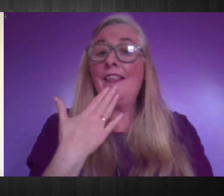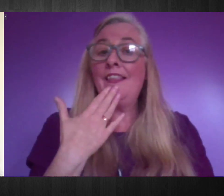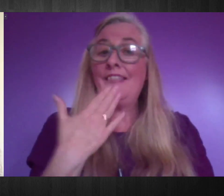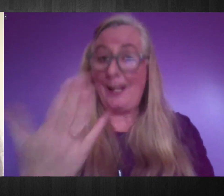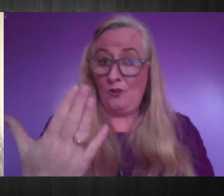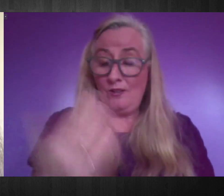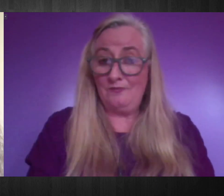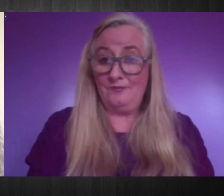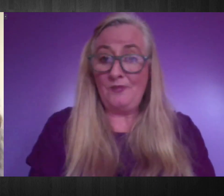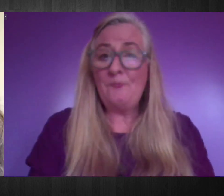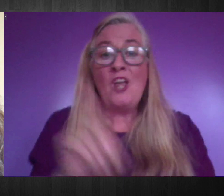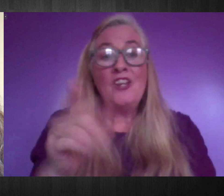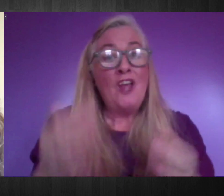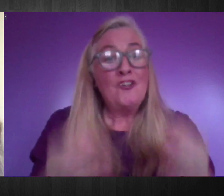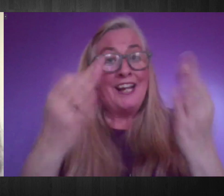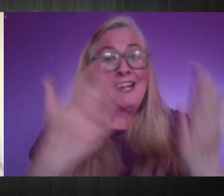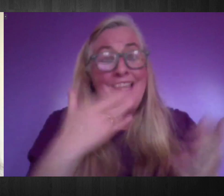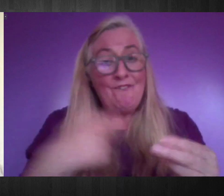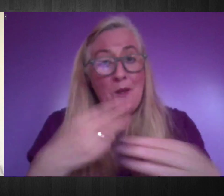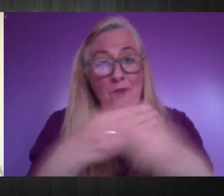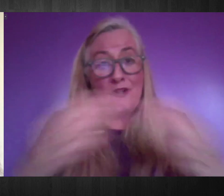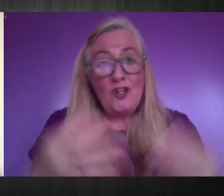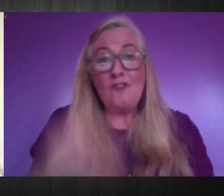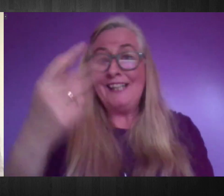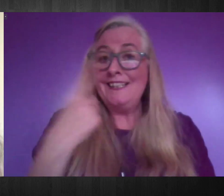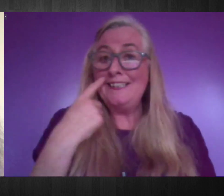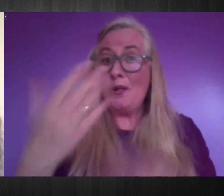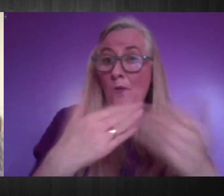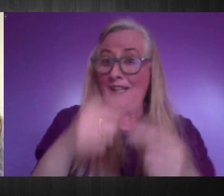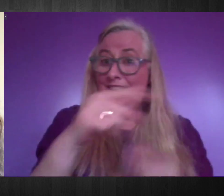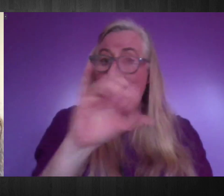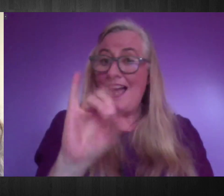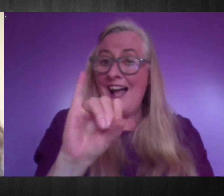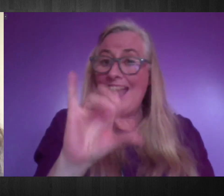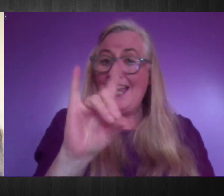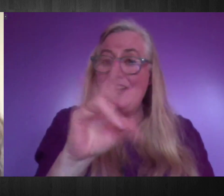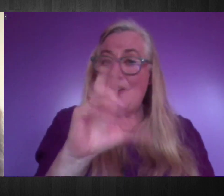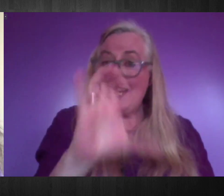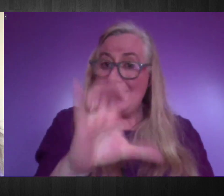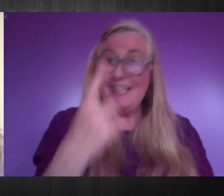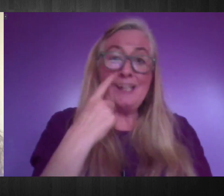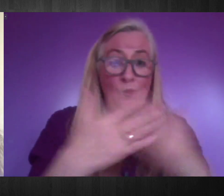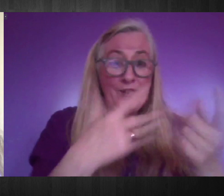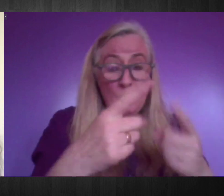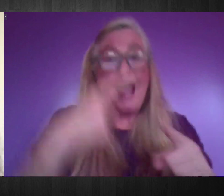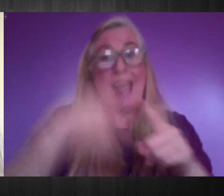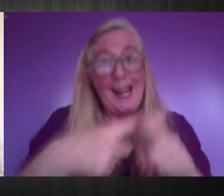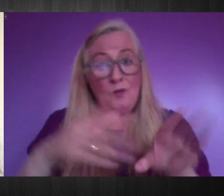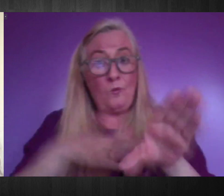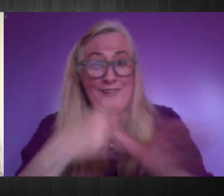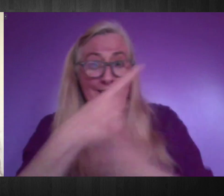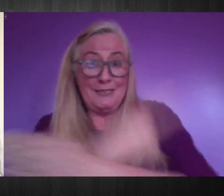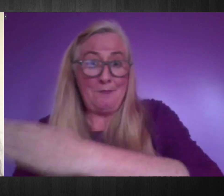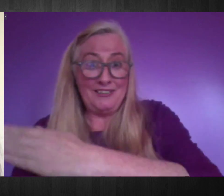That's great. Thanks very much, Frank. think it's great to see that IREC are kind of so on top of the disability brief. And we've been really